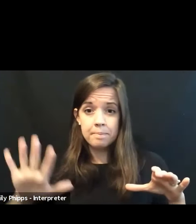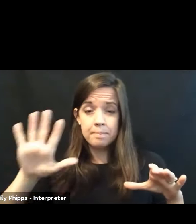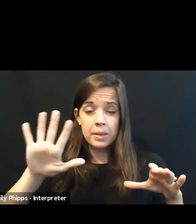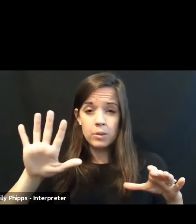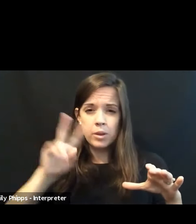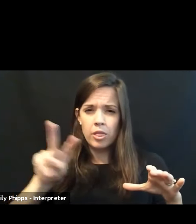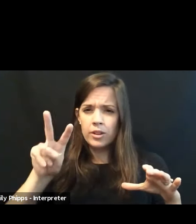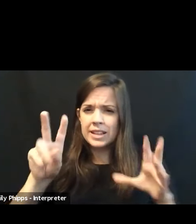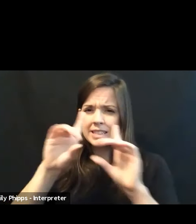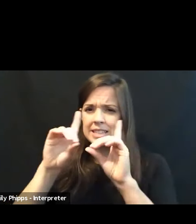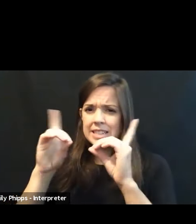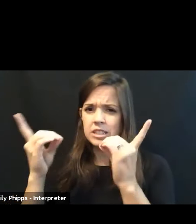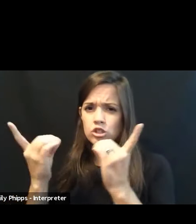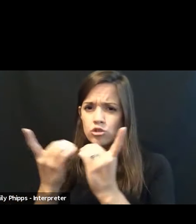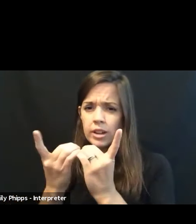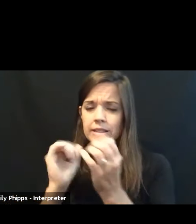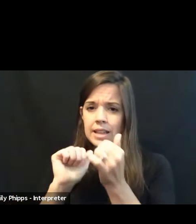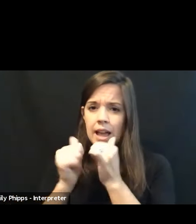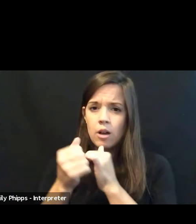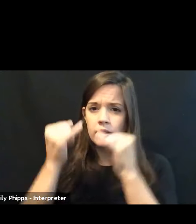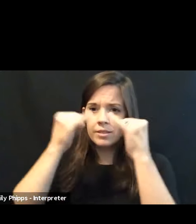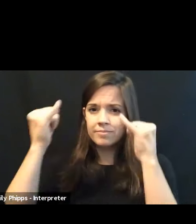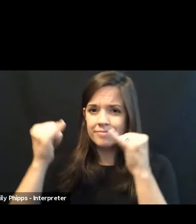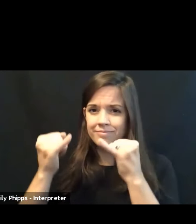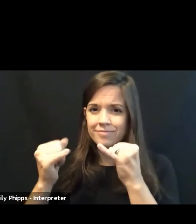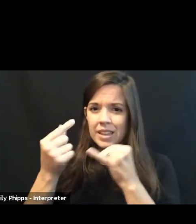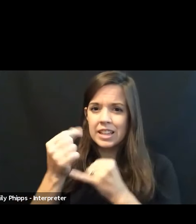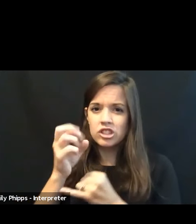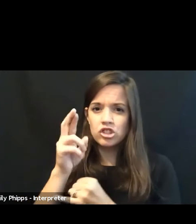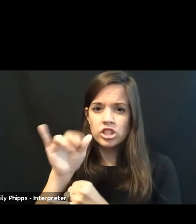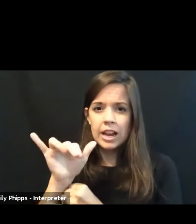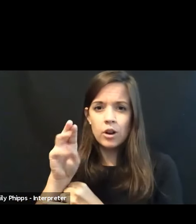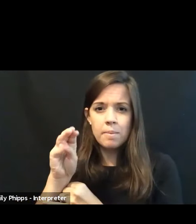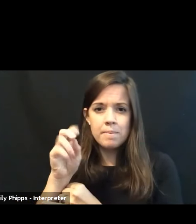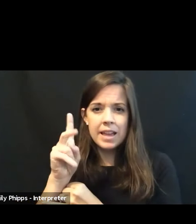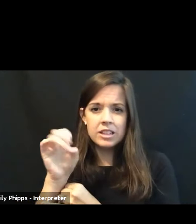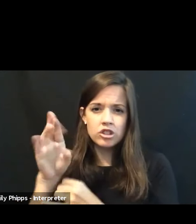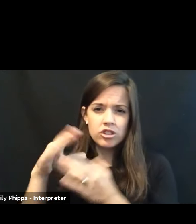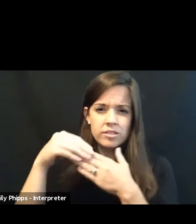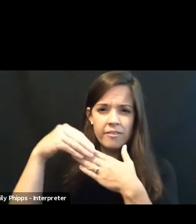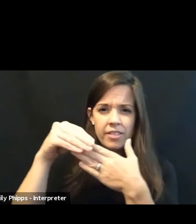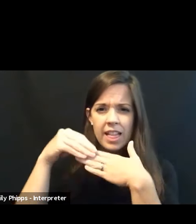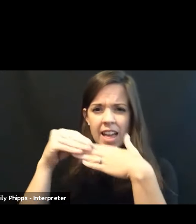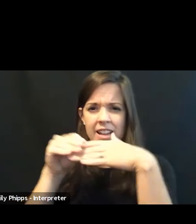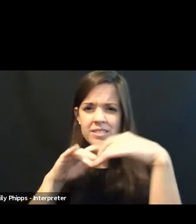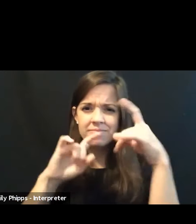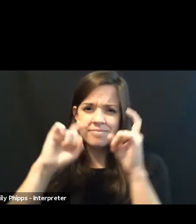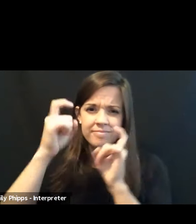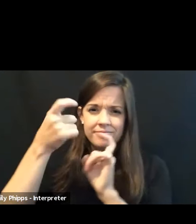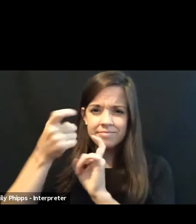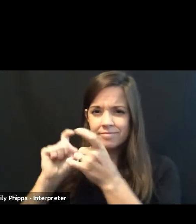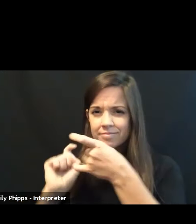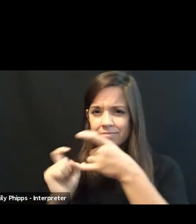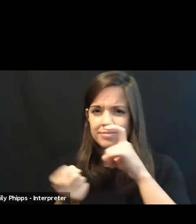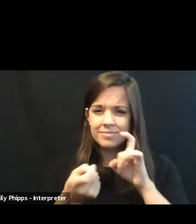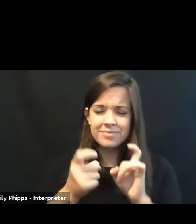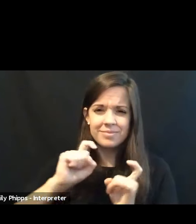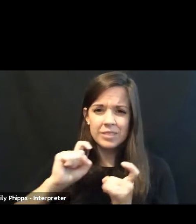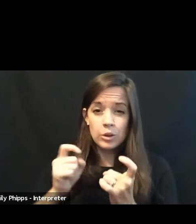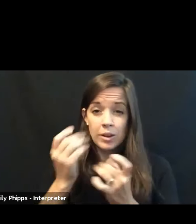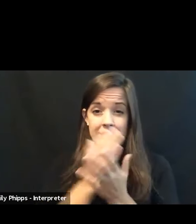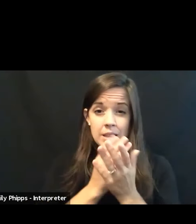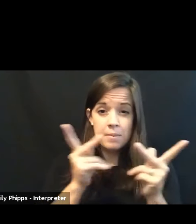drawn, how they are gerrymandered around, flexed and twisted so that you have, in some places,